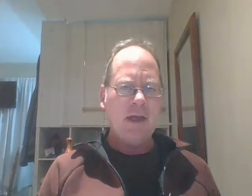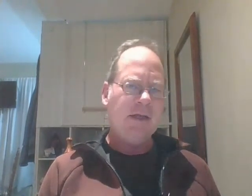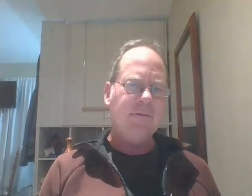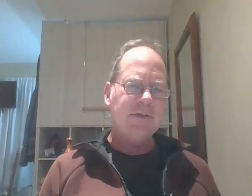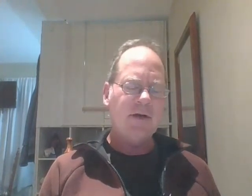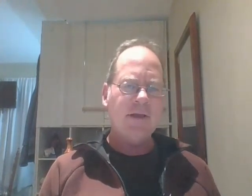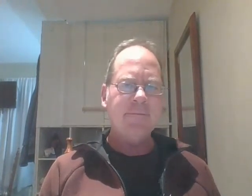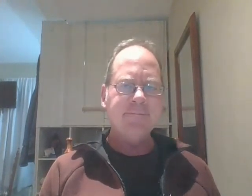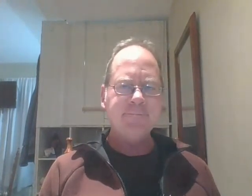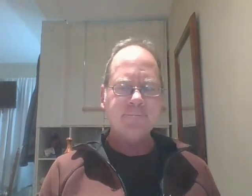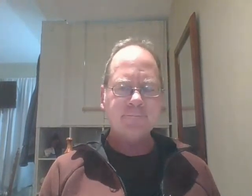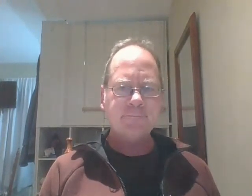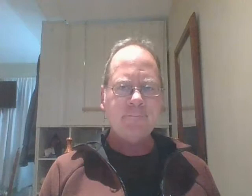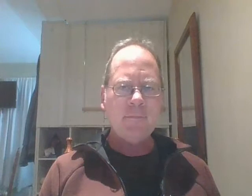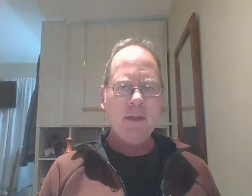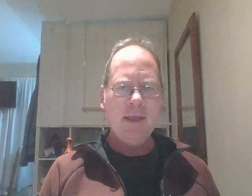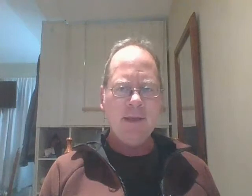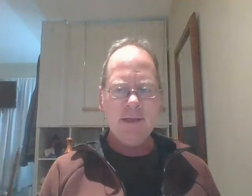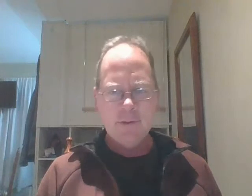of a libertarian and anyways